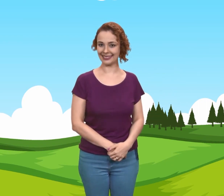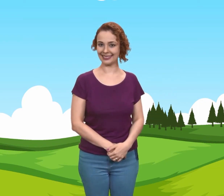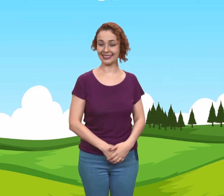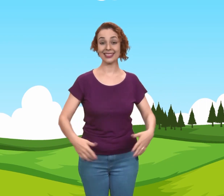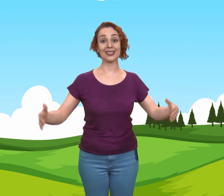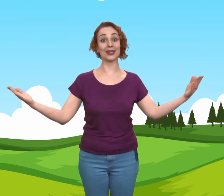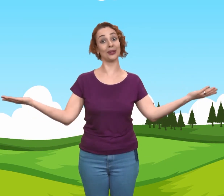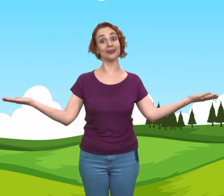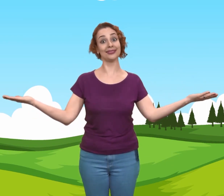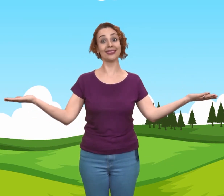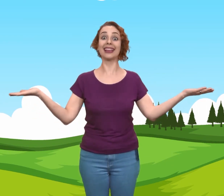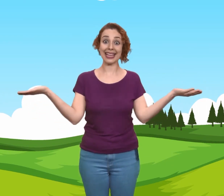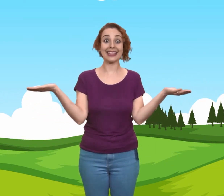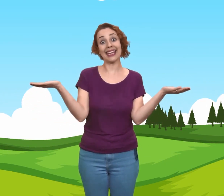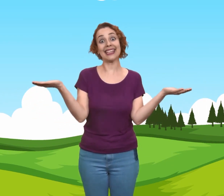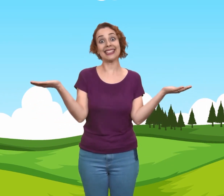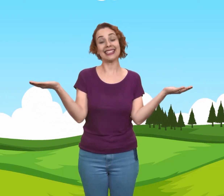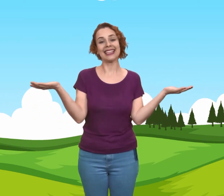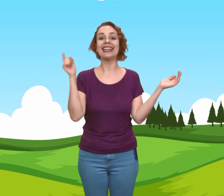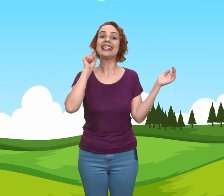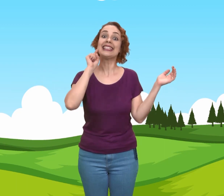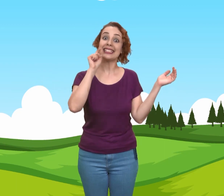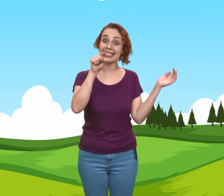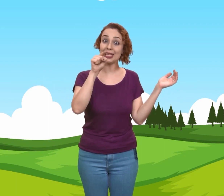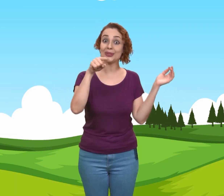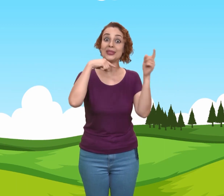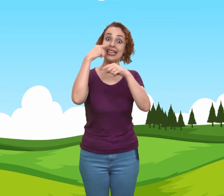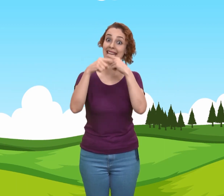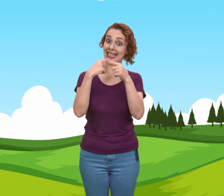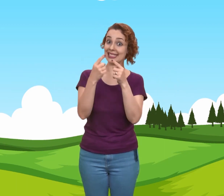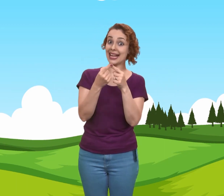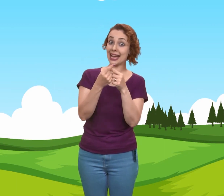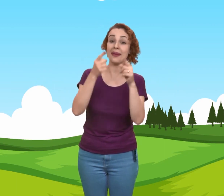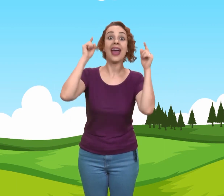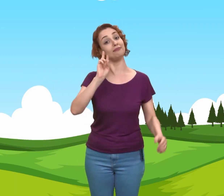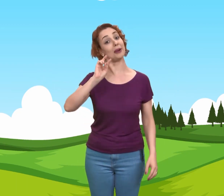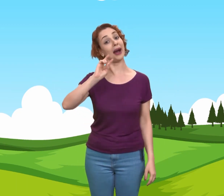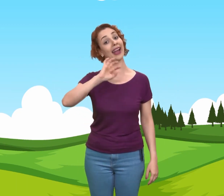So, that's it. See you next time. Bye-bye!